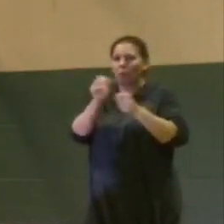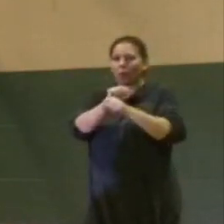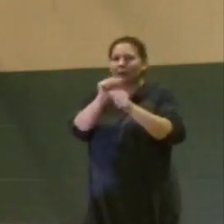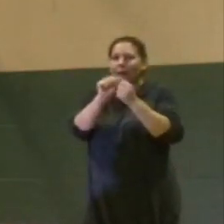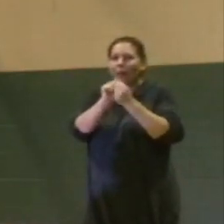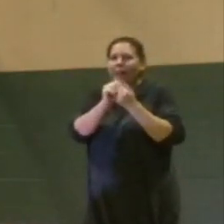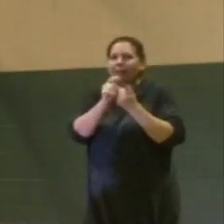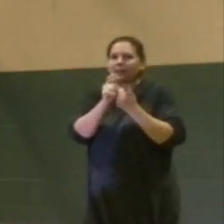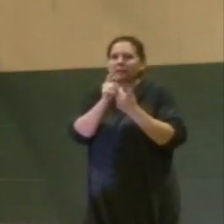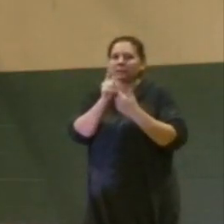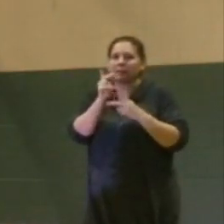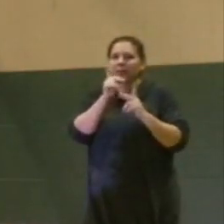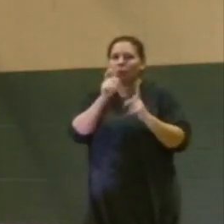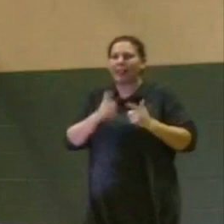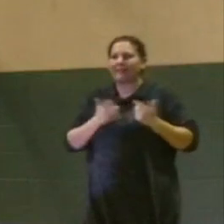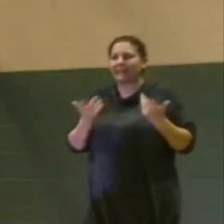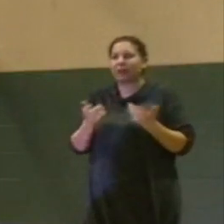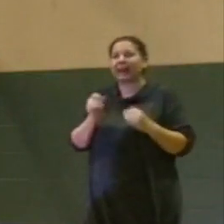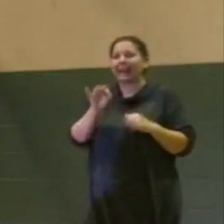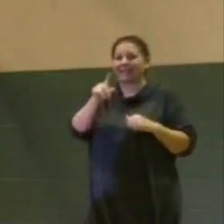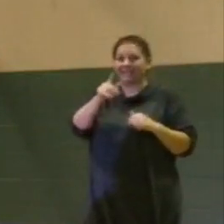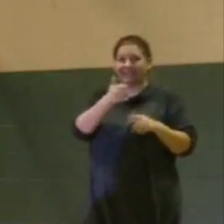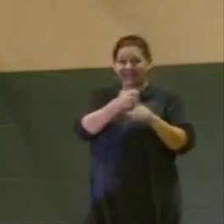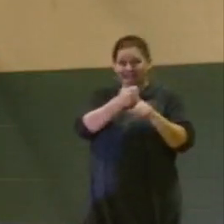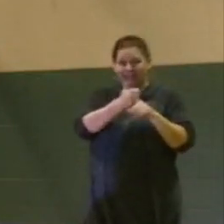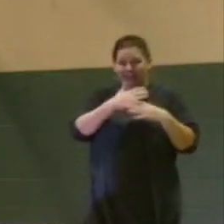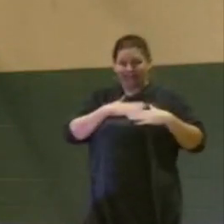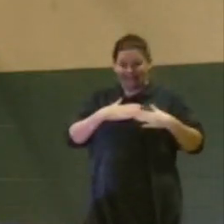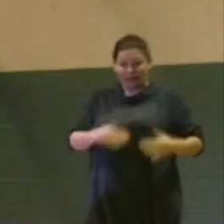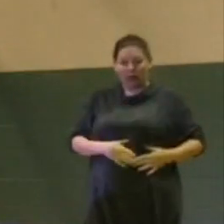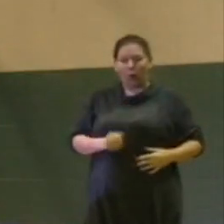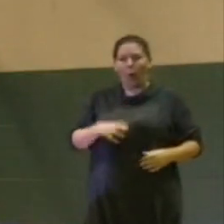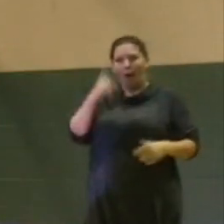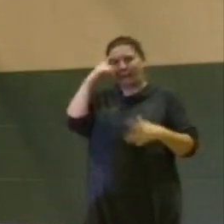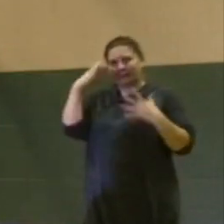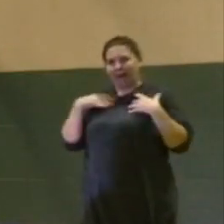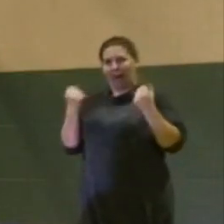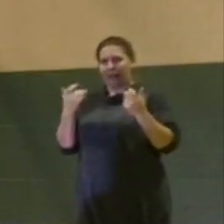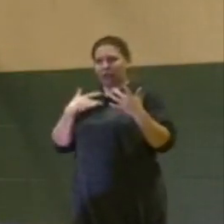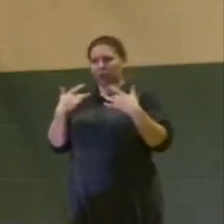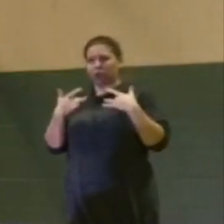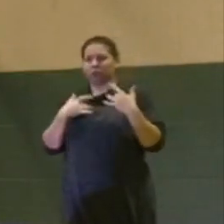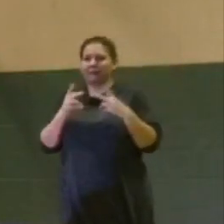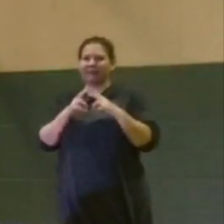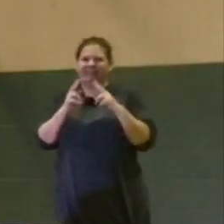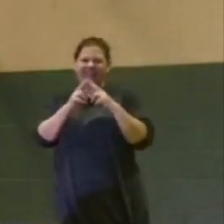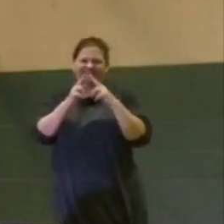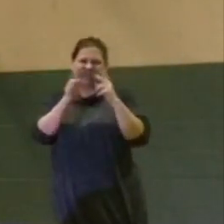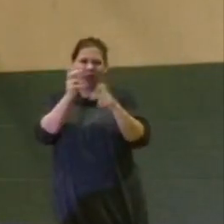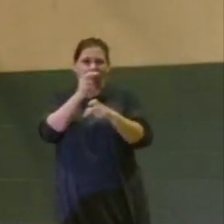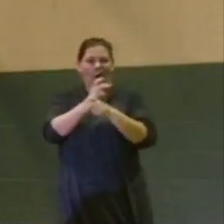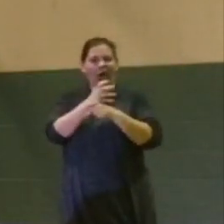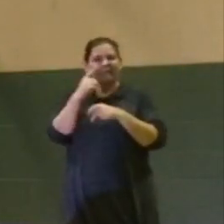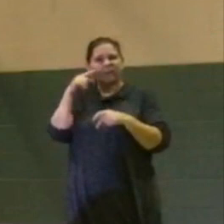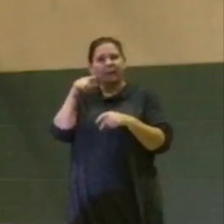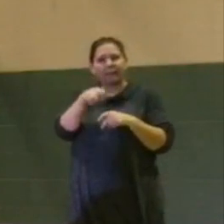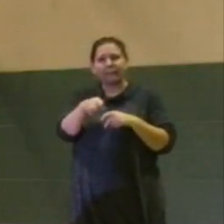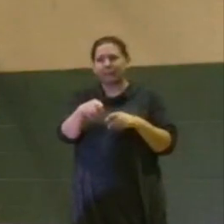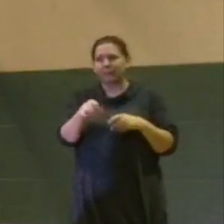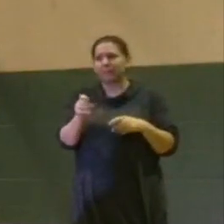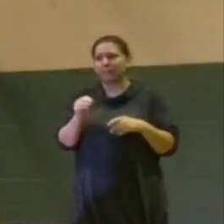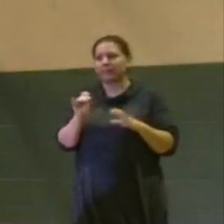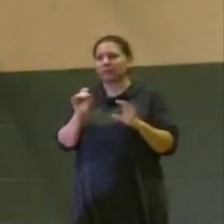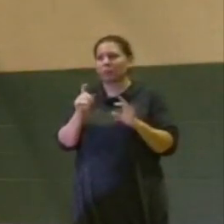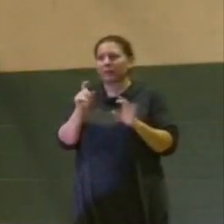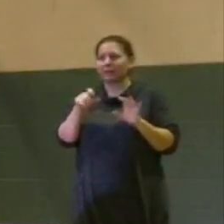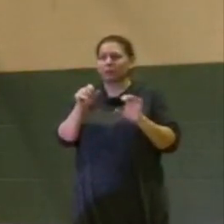like, physical and mental health concerns that make it a really, really big deal for them to be